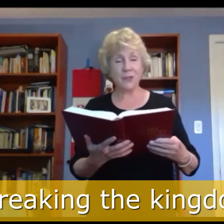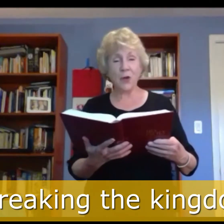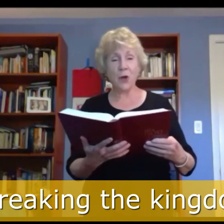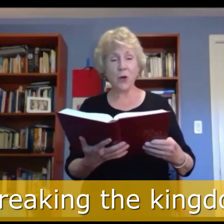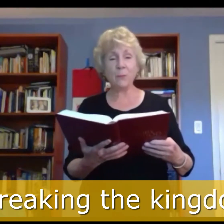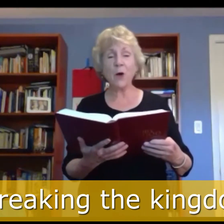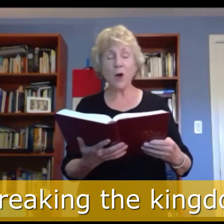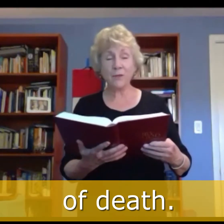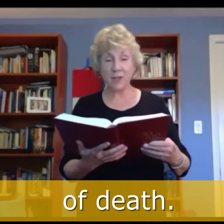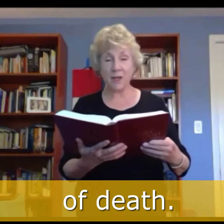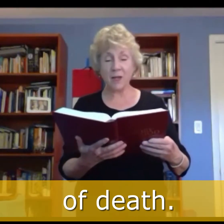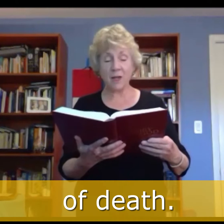of death.